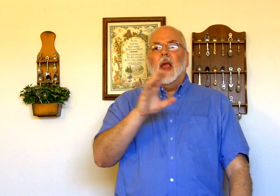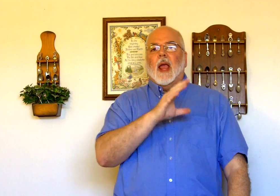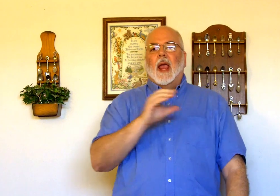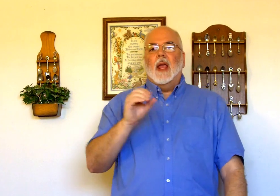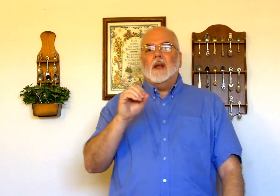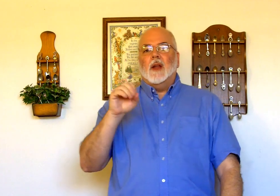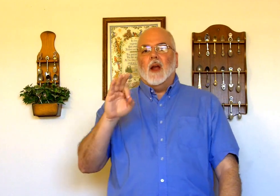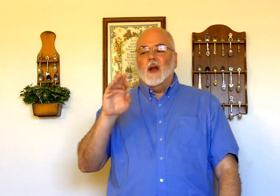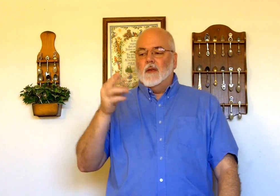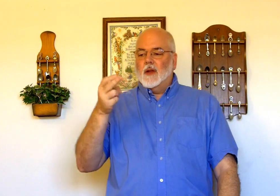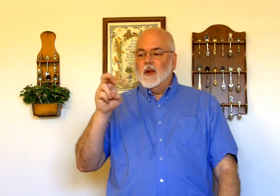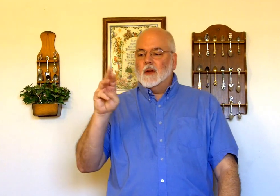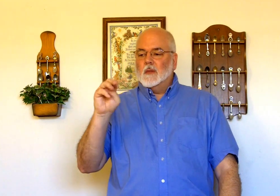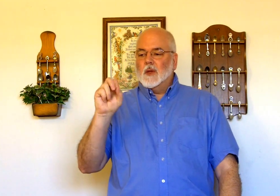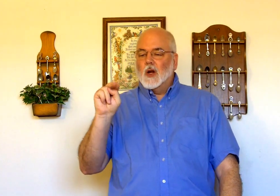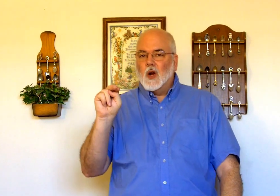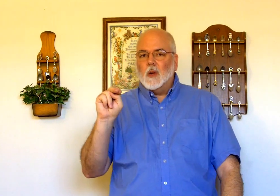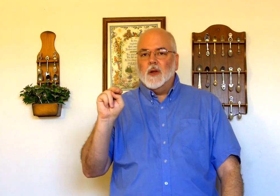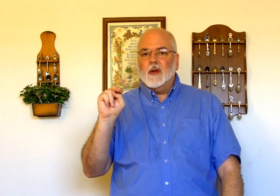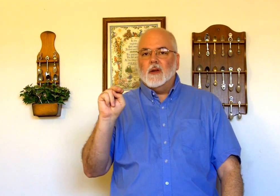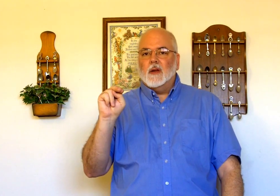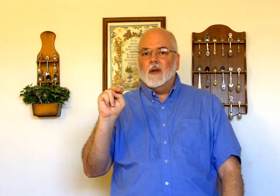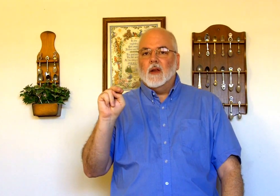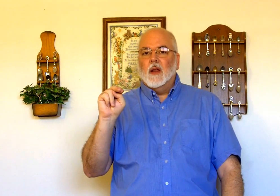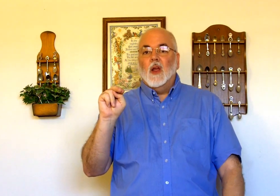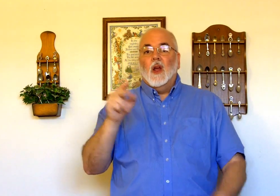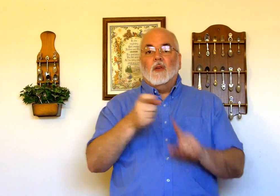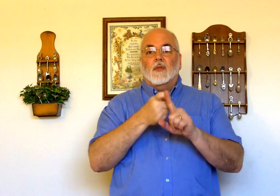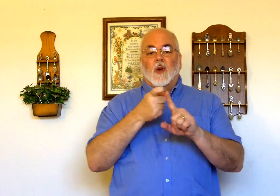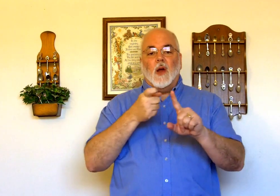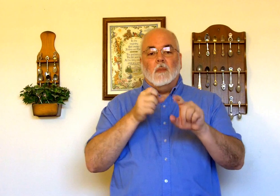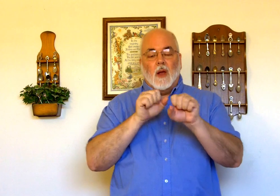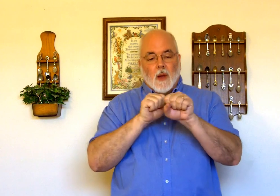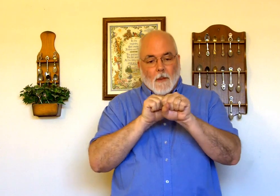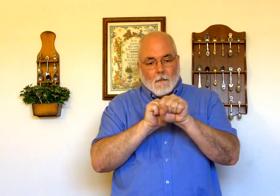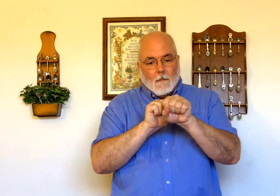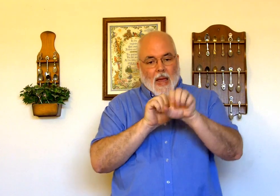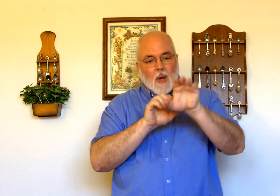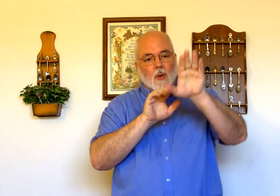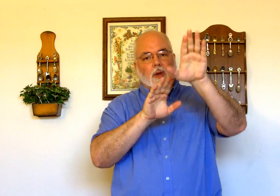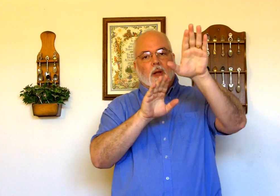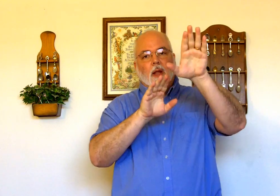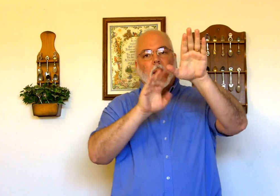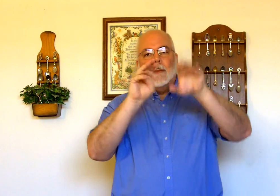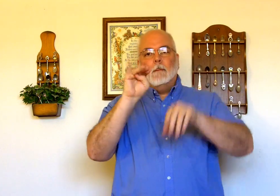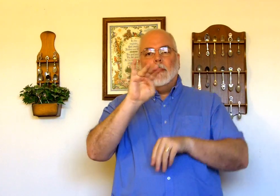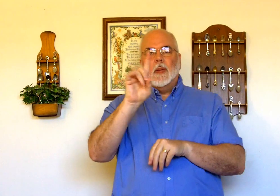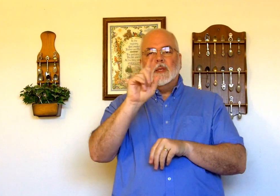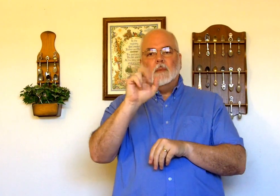and of Herman from Mount Mount